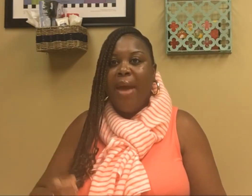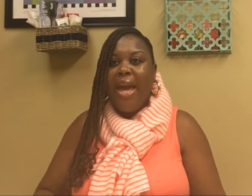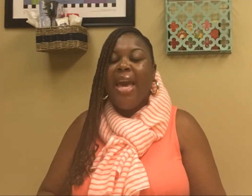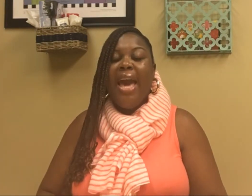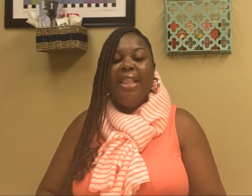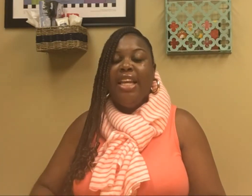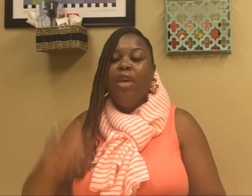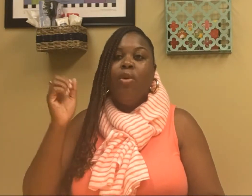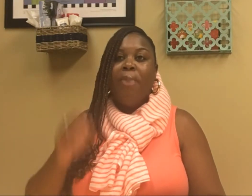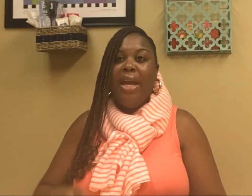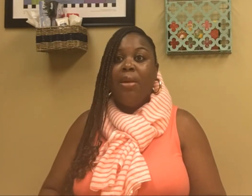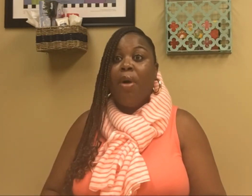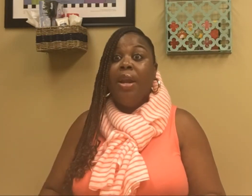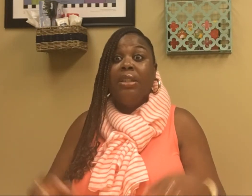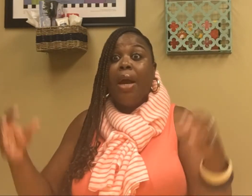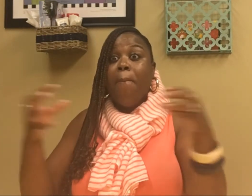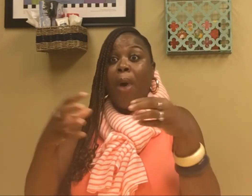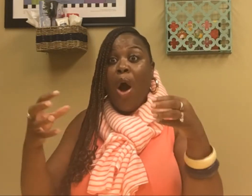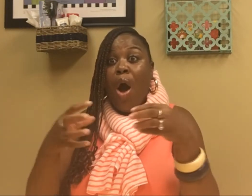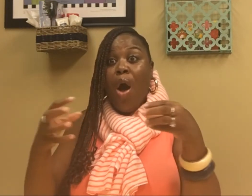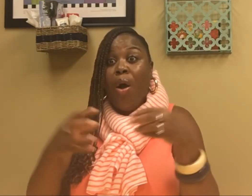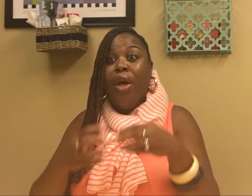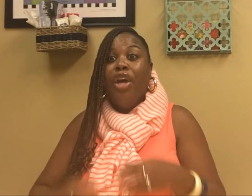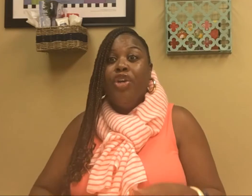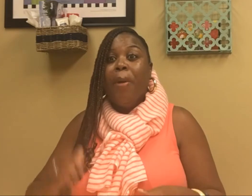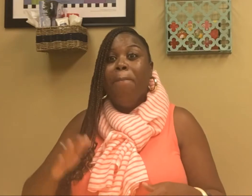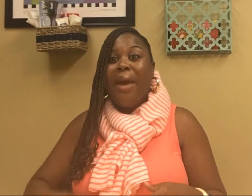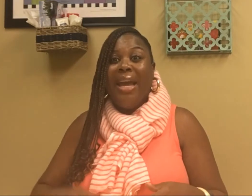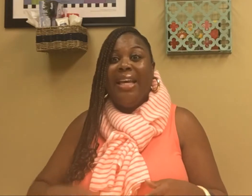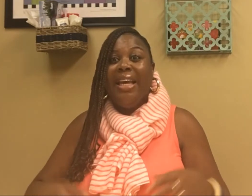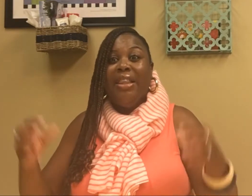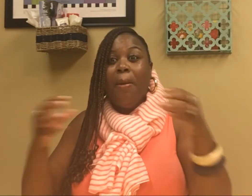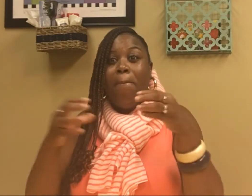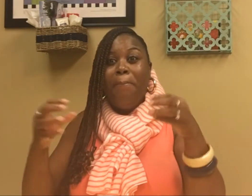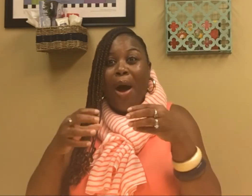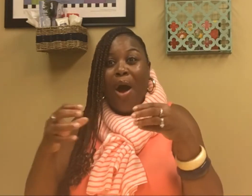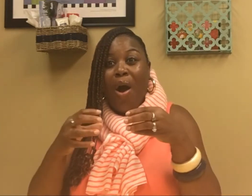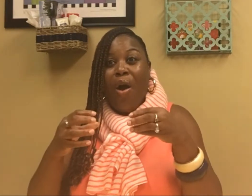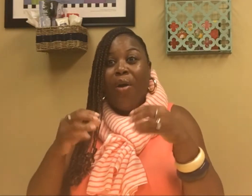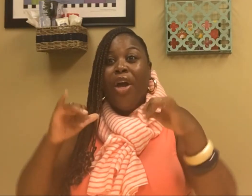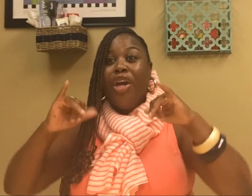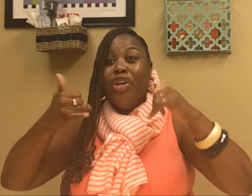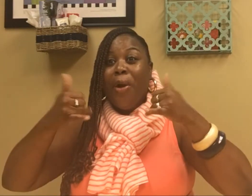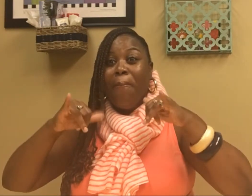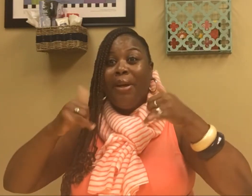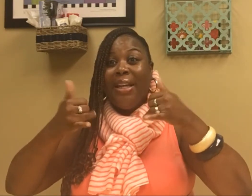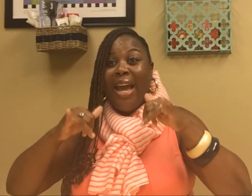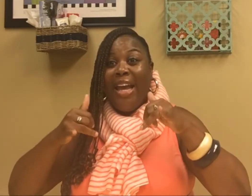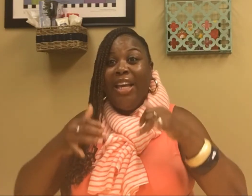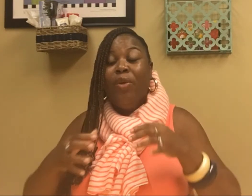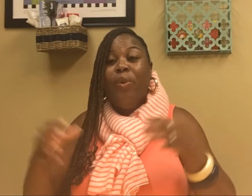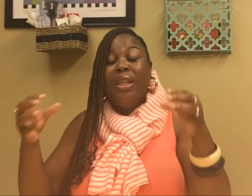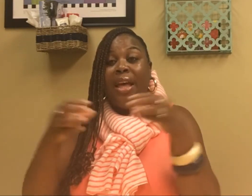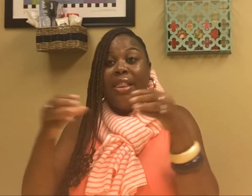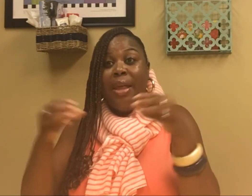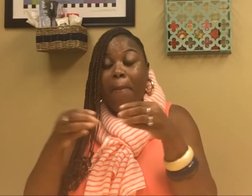back. And then he would bang the ball. And I was like, ball, you're banging the ball. You're playing with the